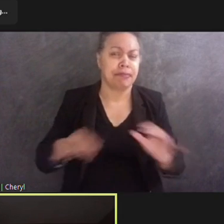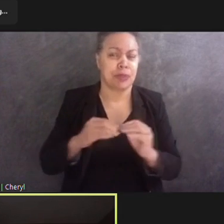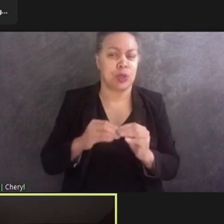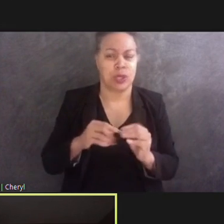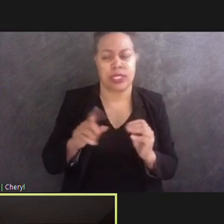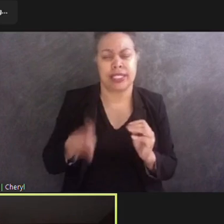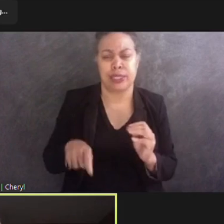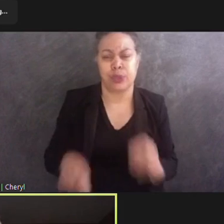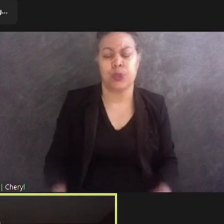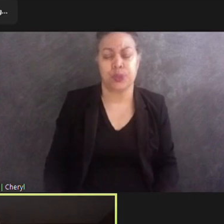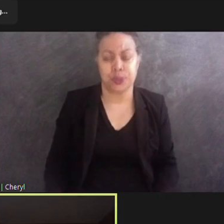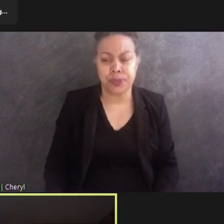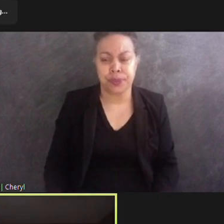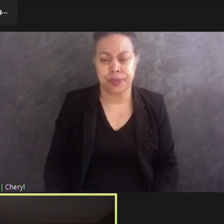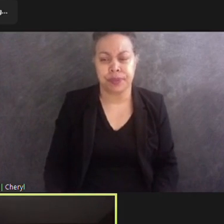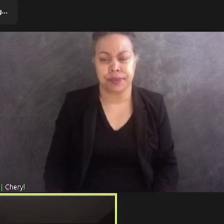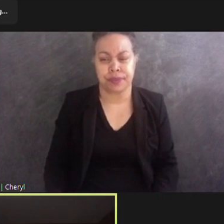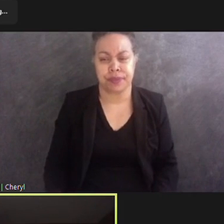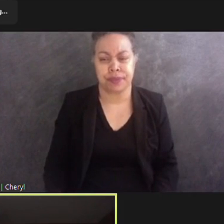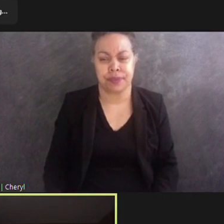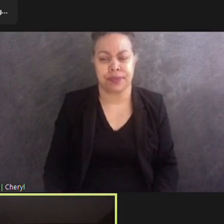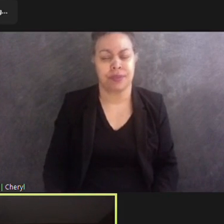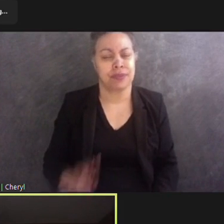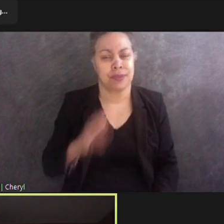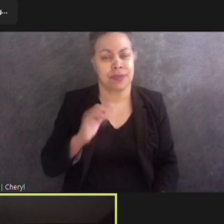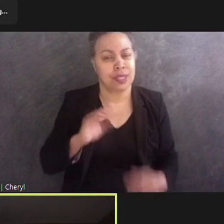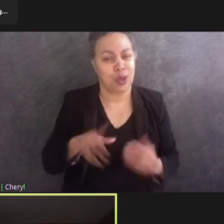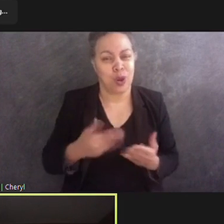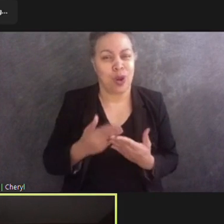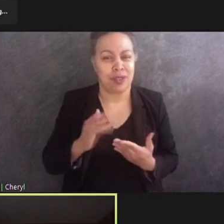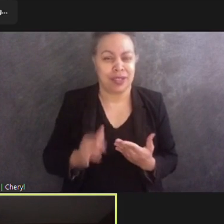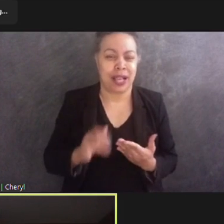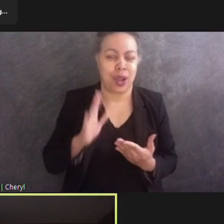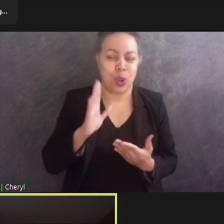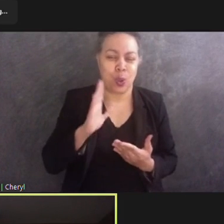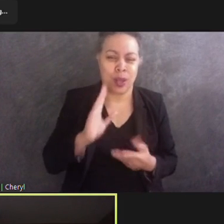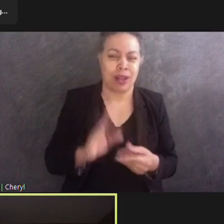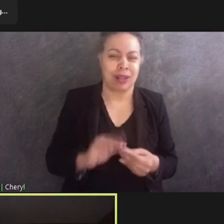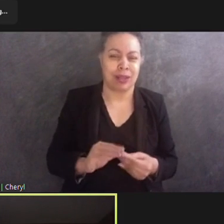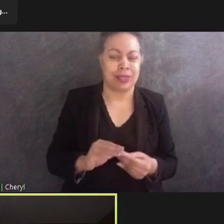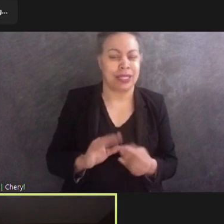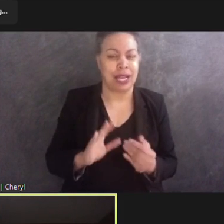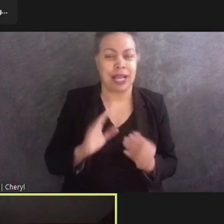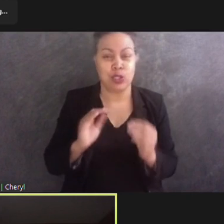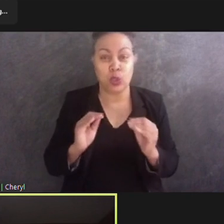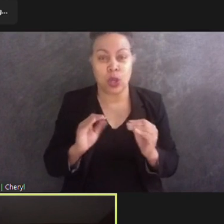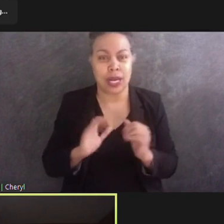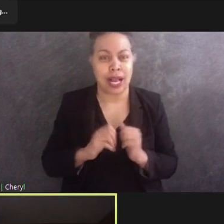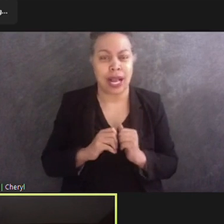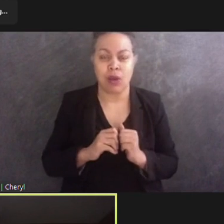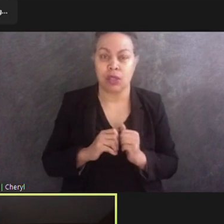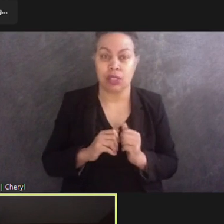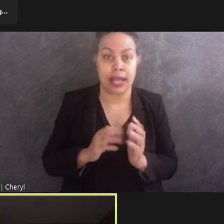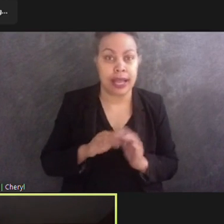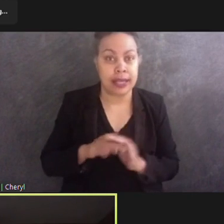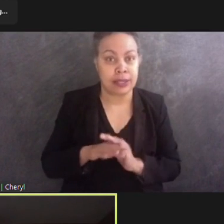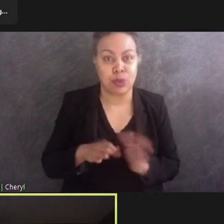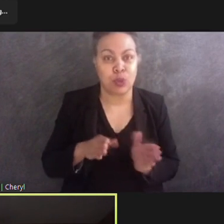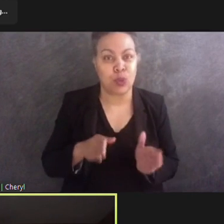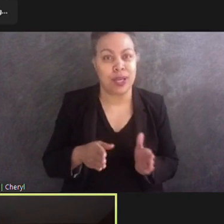Along the lines, all of that's going to be told and all of that's going to be taught in a thoroughly accessible way. So we hope to include